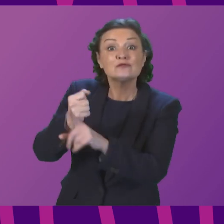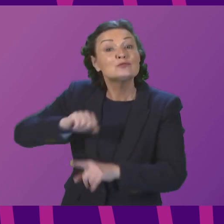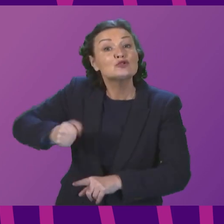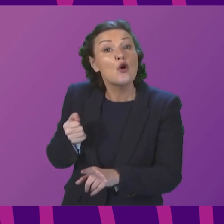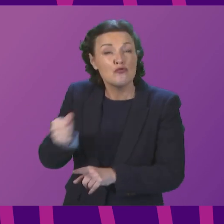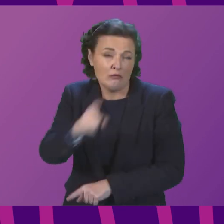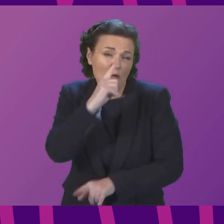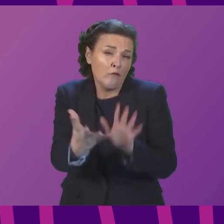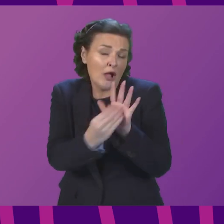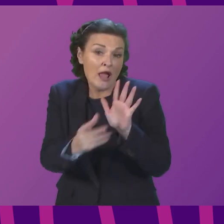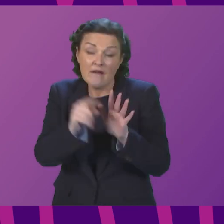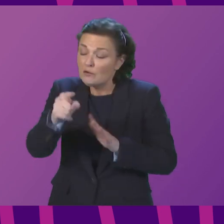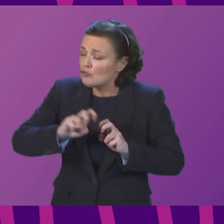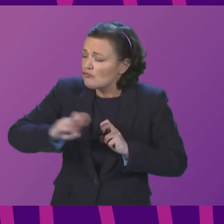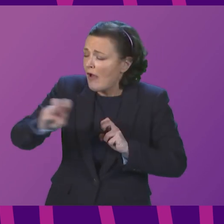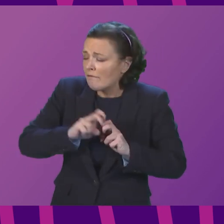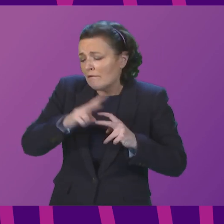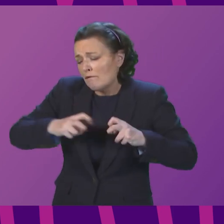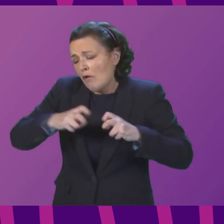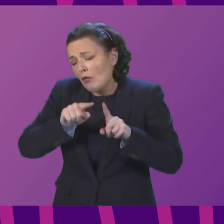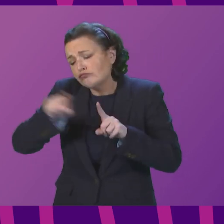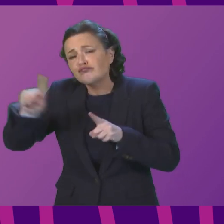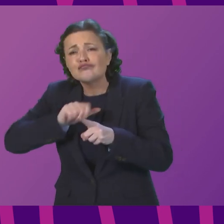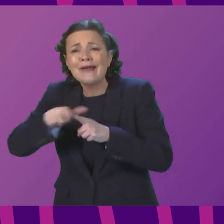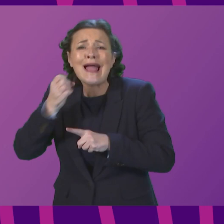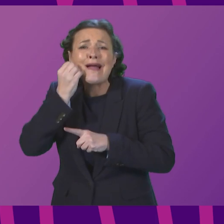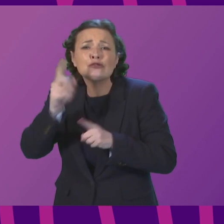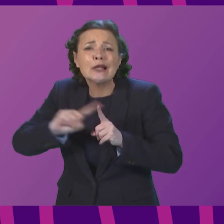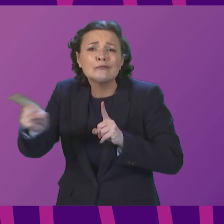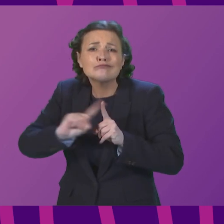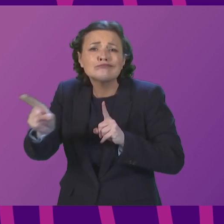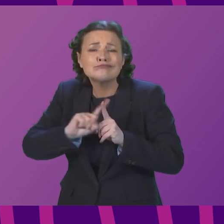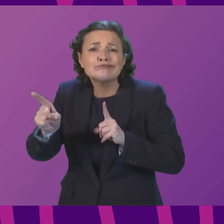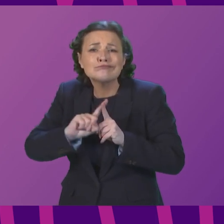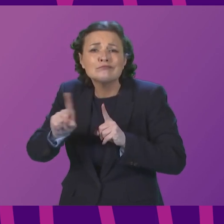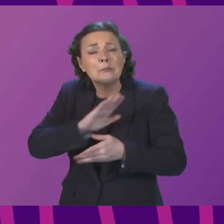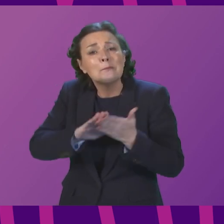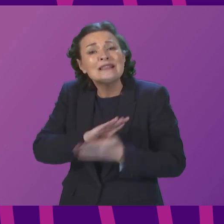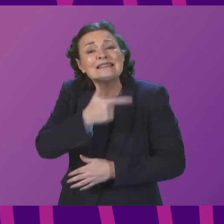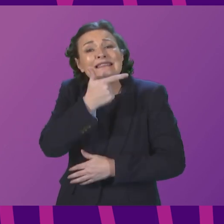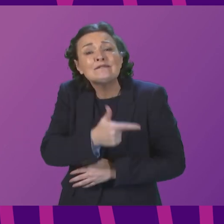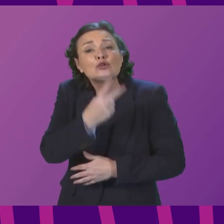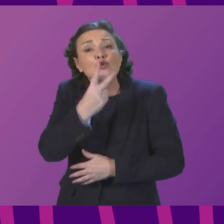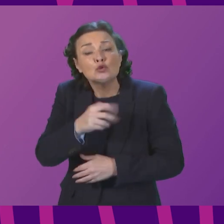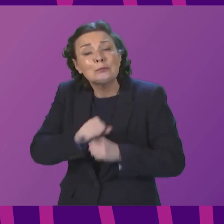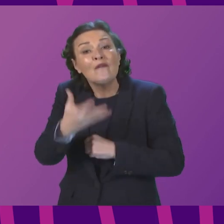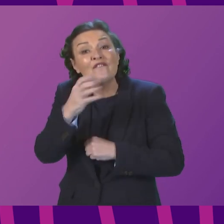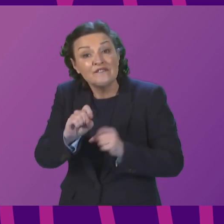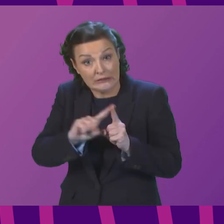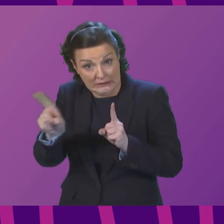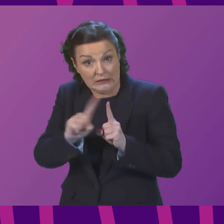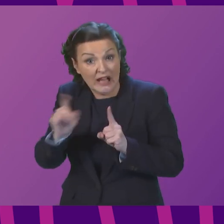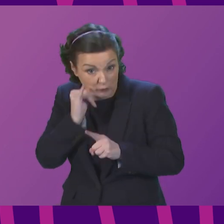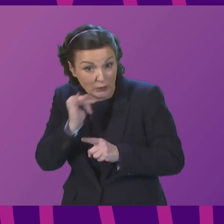Falkirk to Edinburgh and back every day of the working week, it costs you £72.50 a week. If you're travelling from